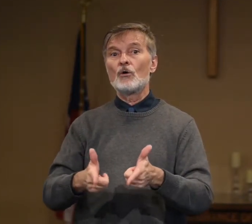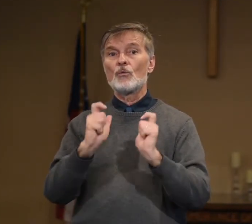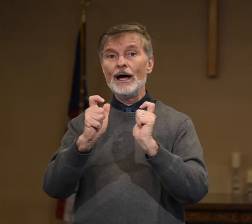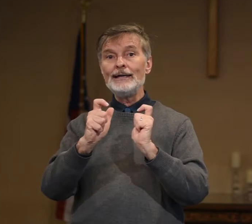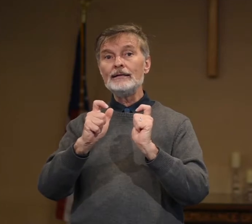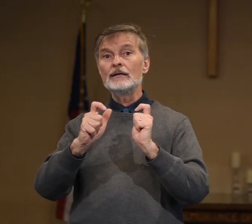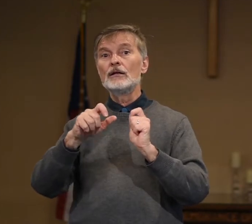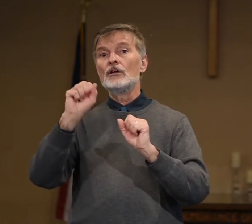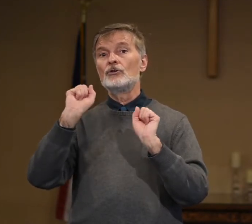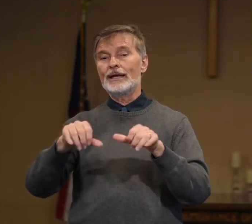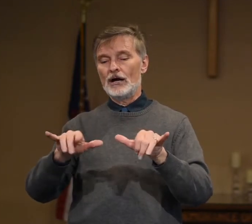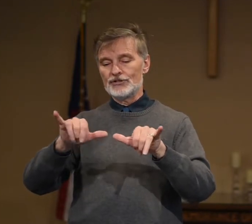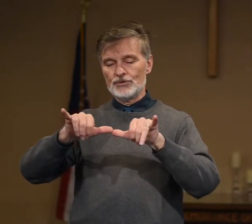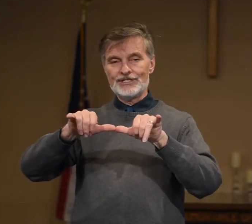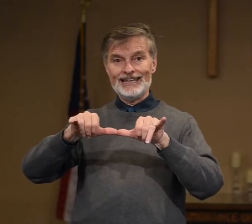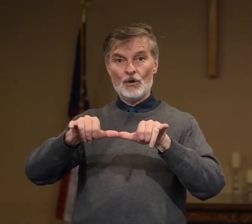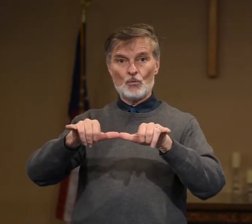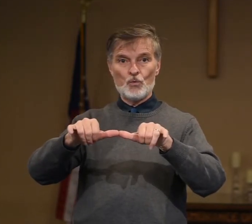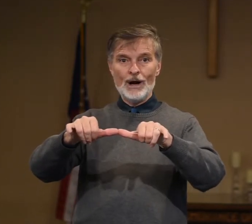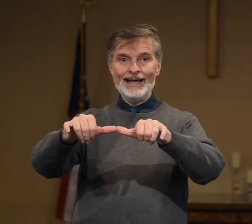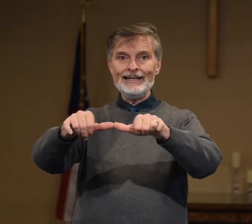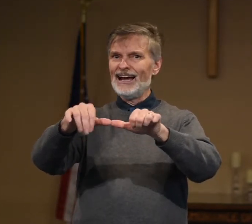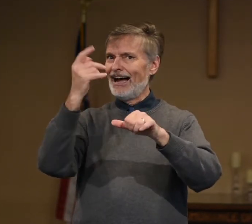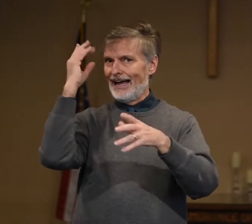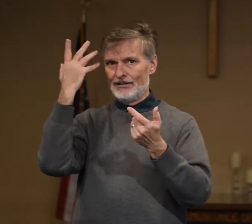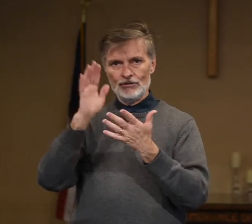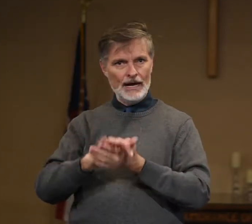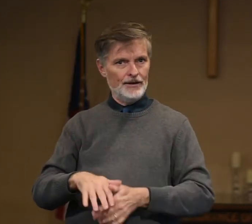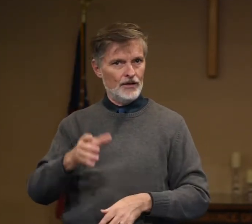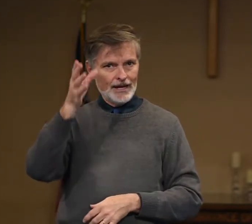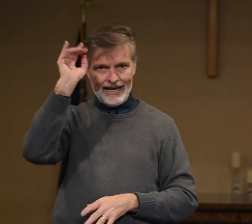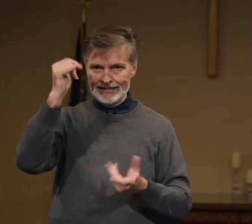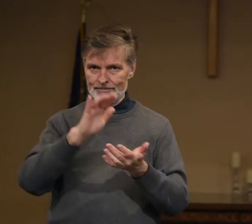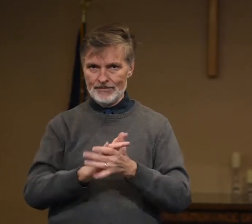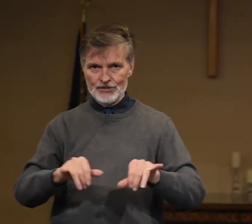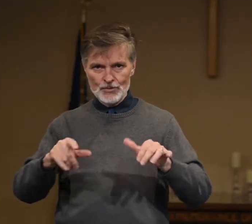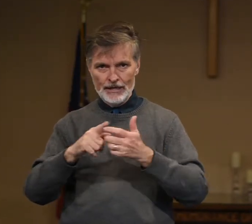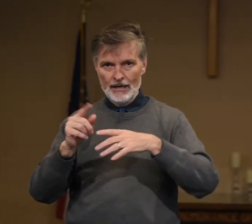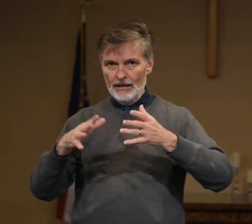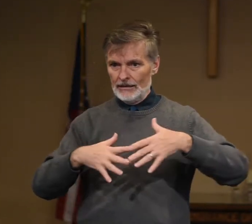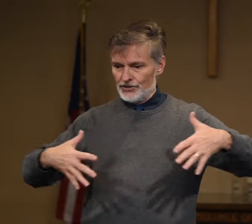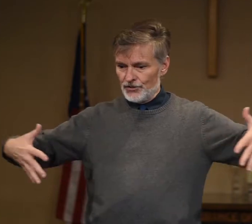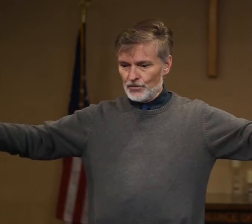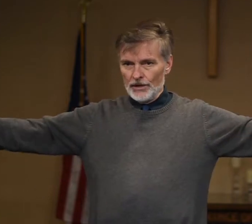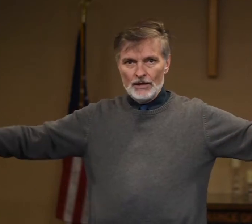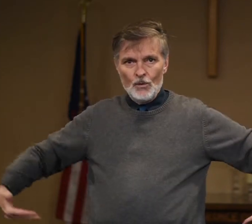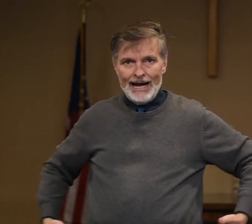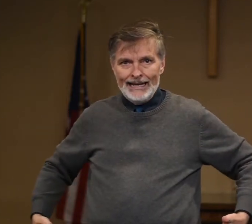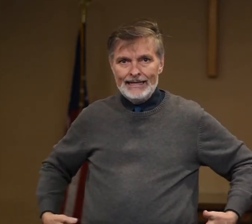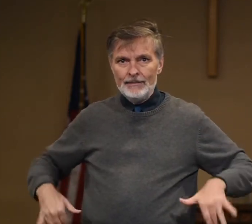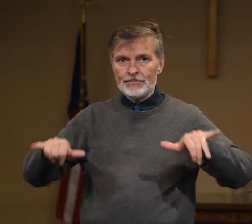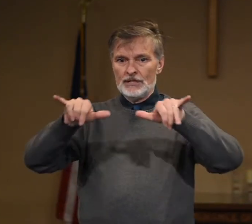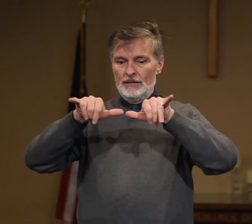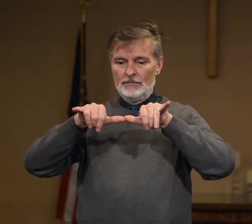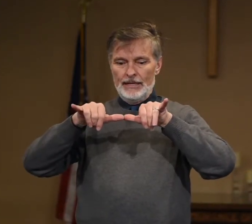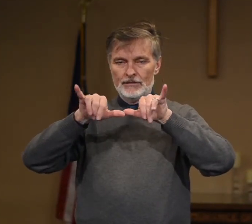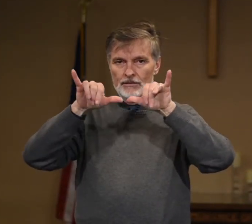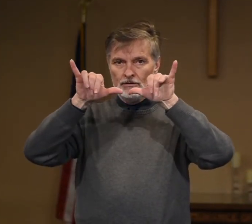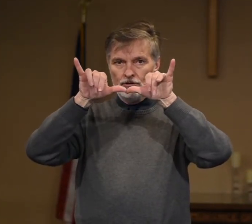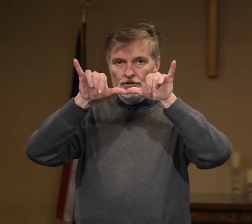Run. You can also see run. I do not know the concept of this one unless you're really wide-hipped, but your